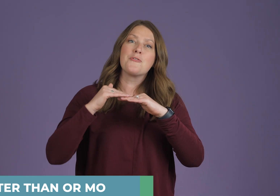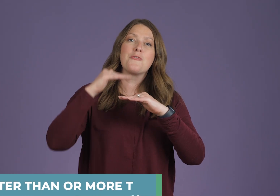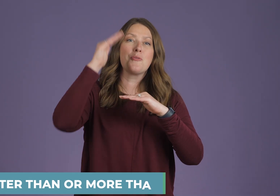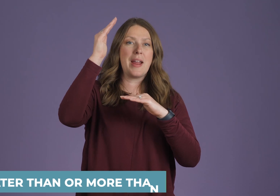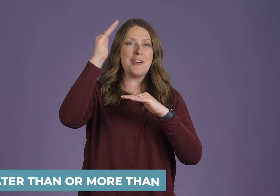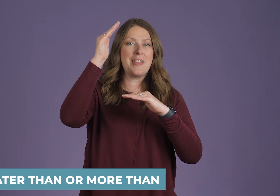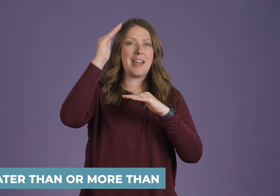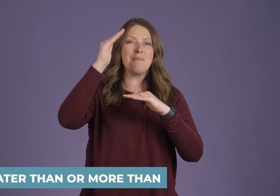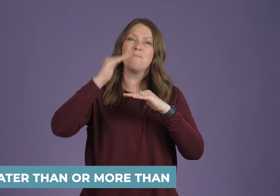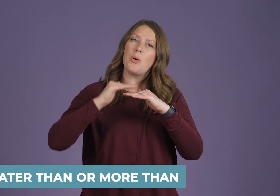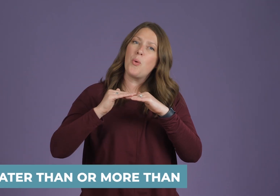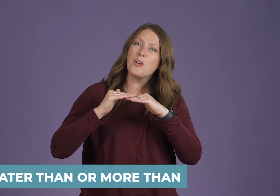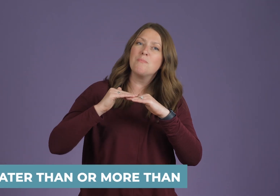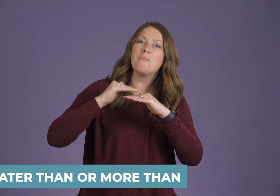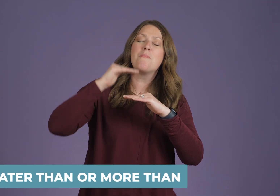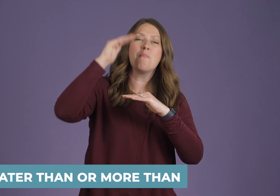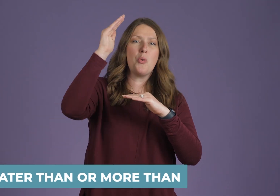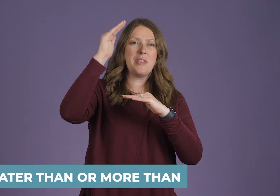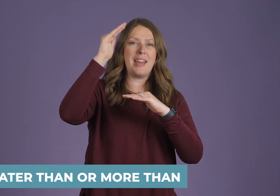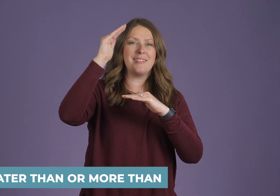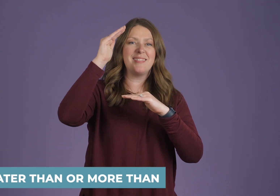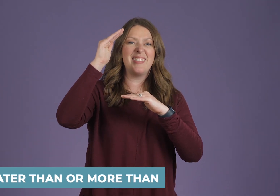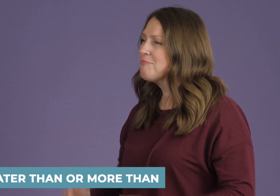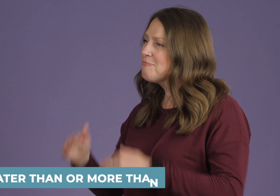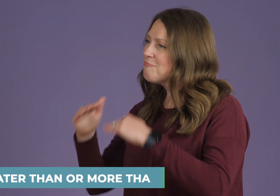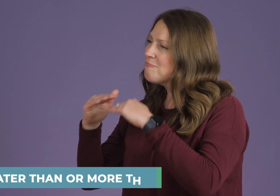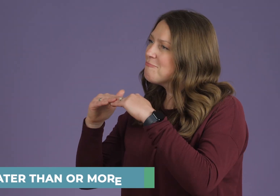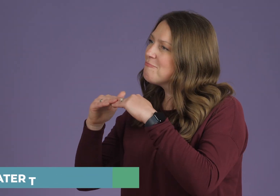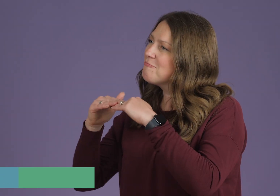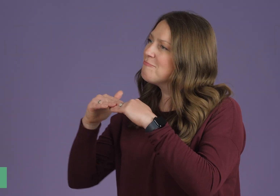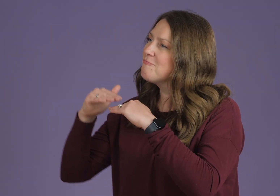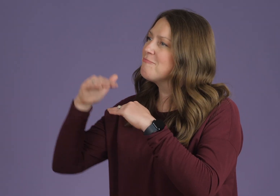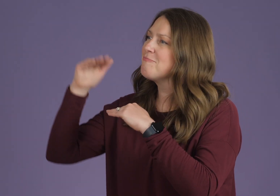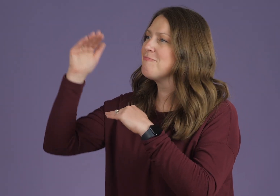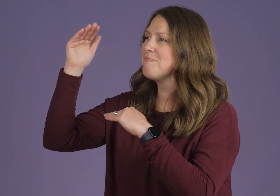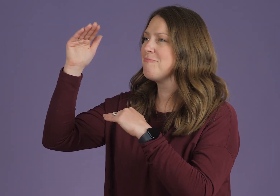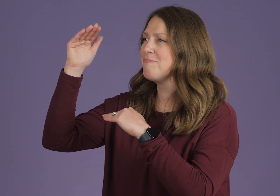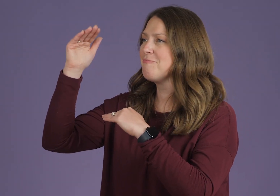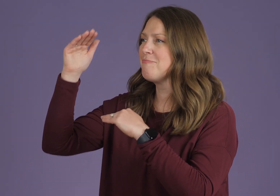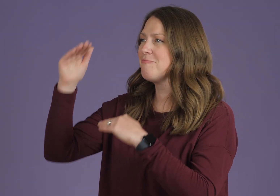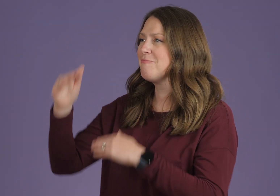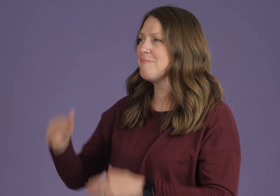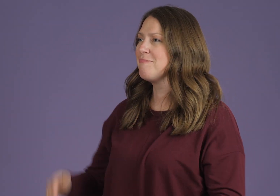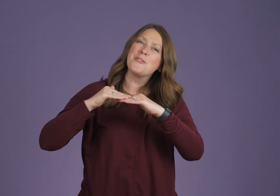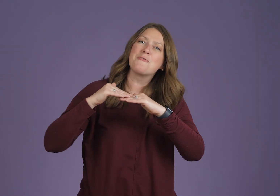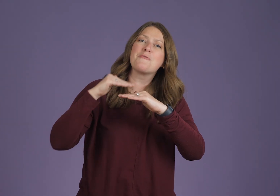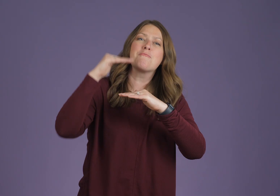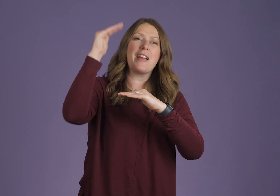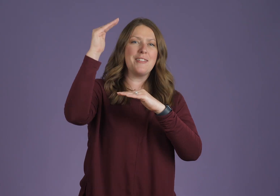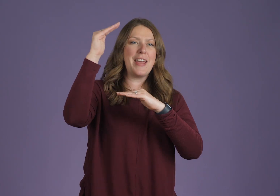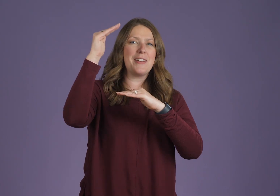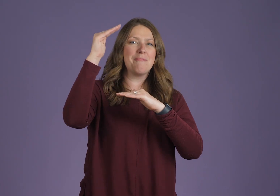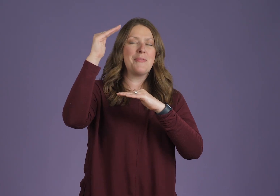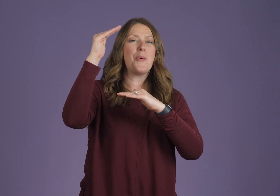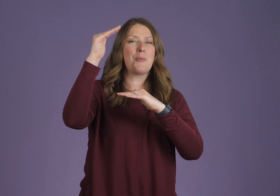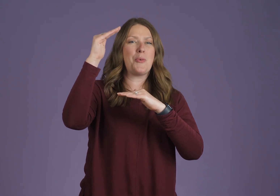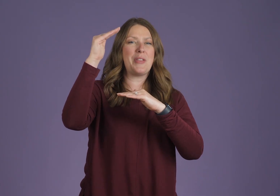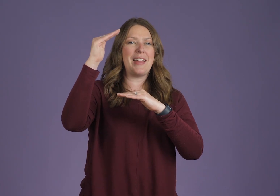Greater than or more than. Here's the baseline and it's going above it. Greater than or more than.